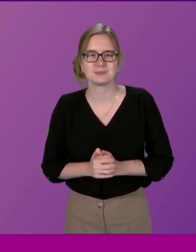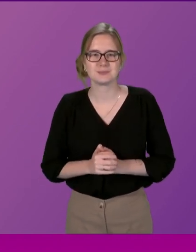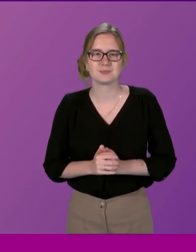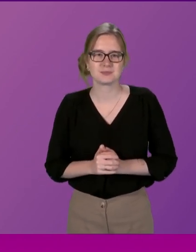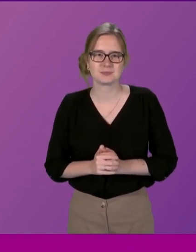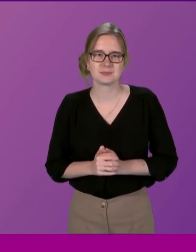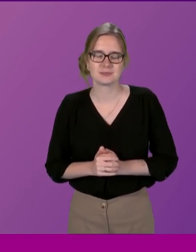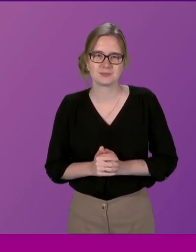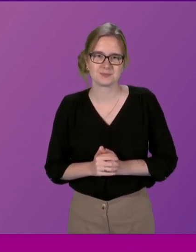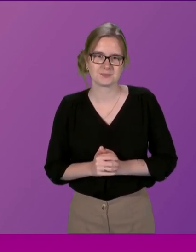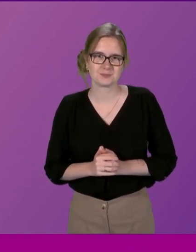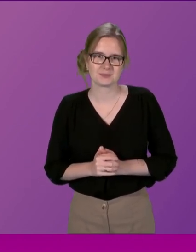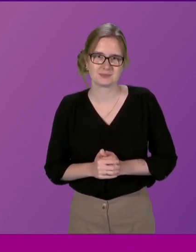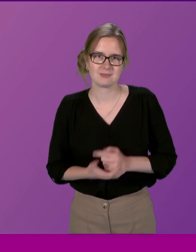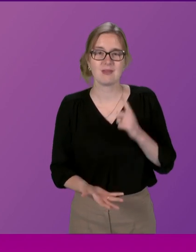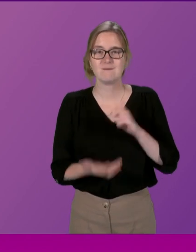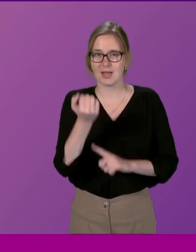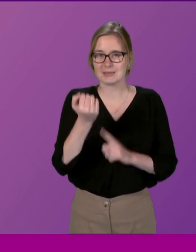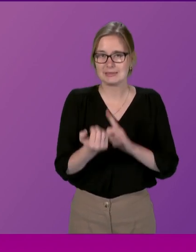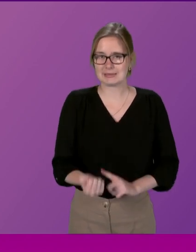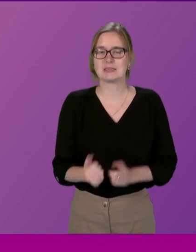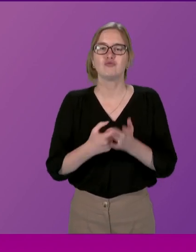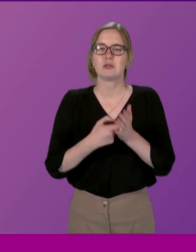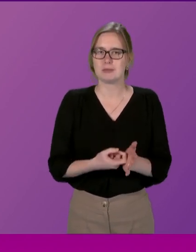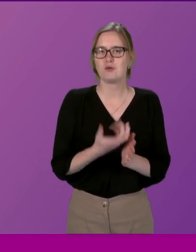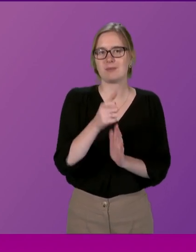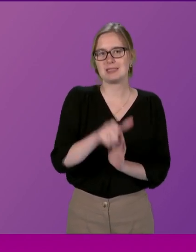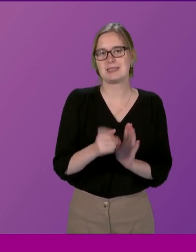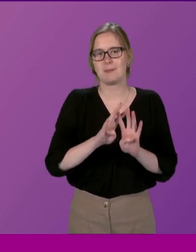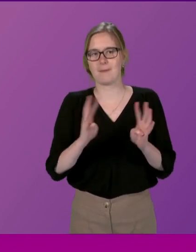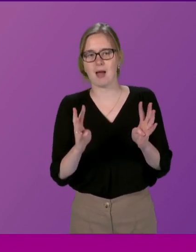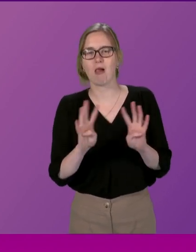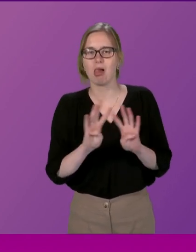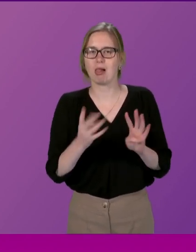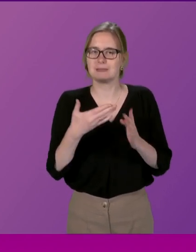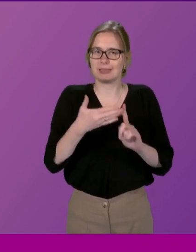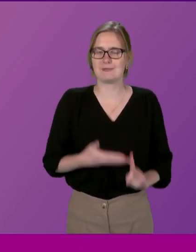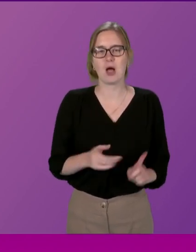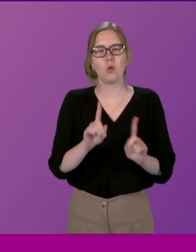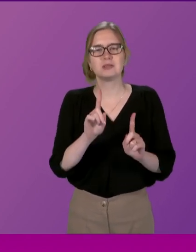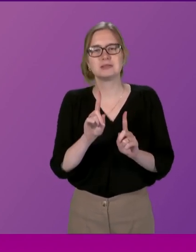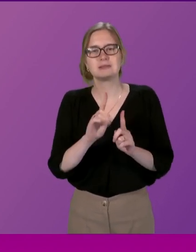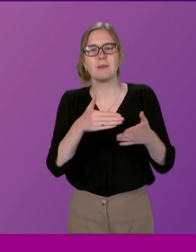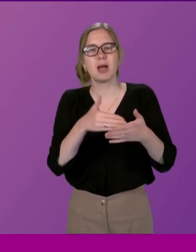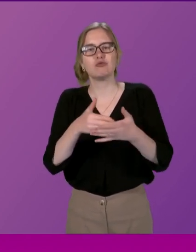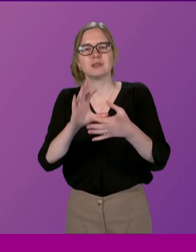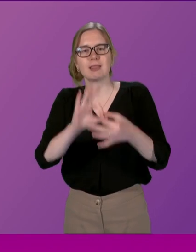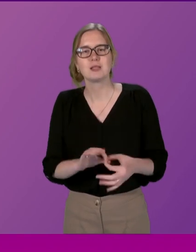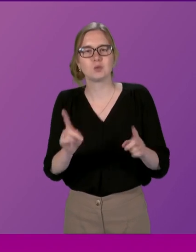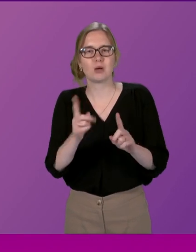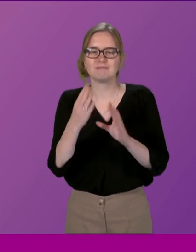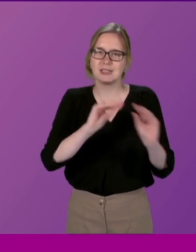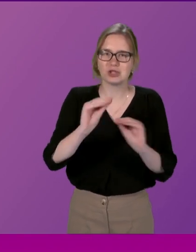the findings and the recommendations of the citizens panel identified the barriers associated with